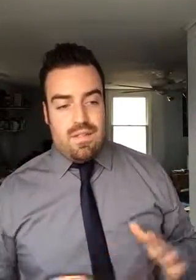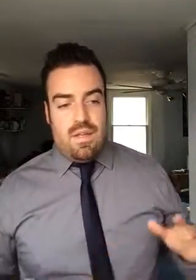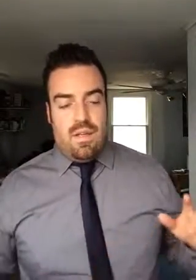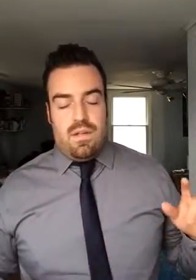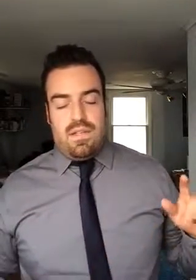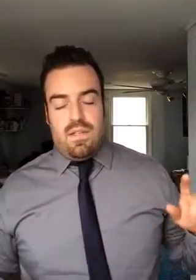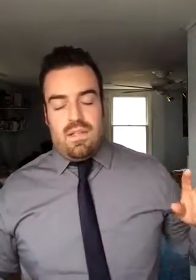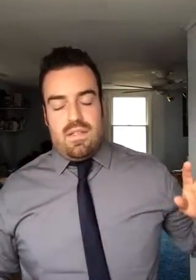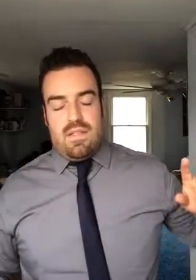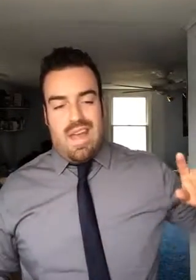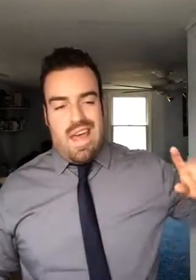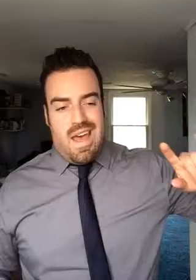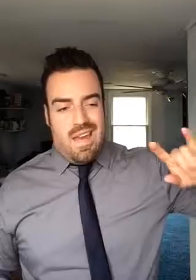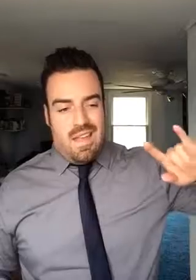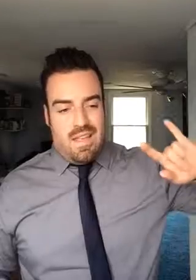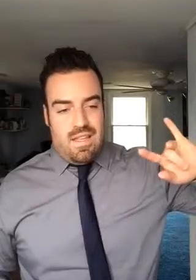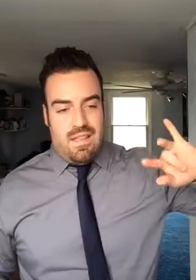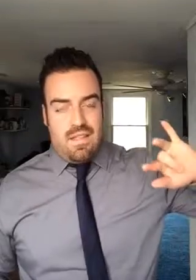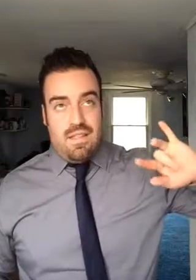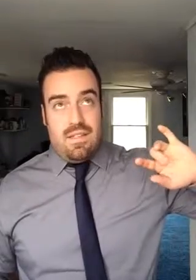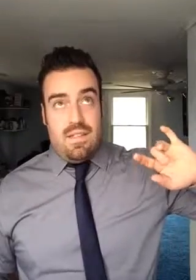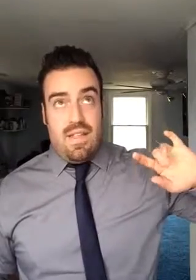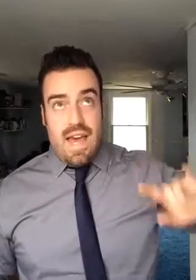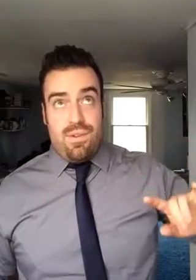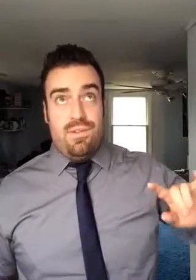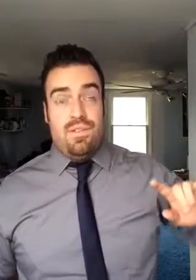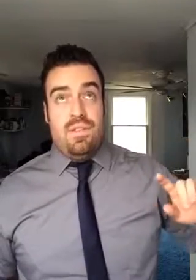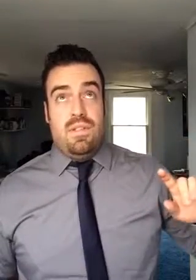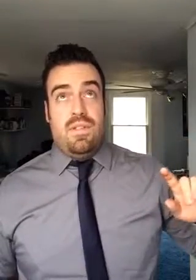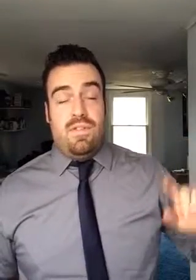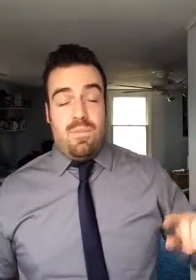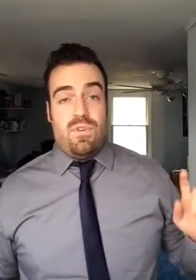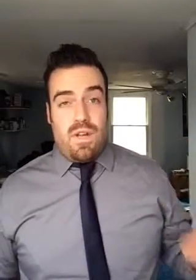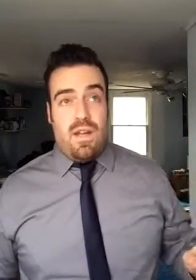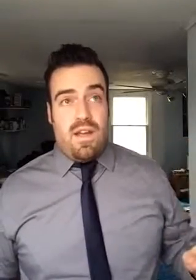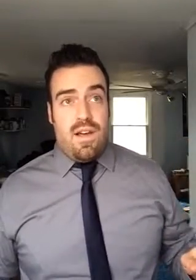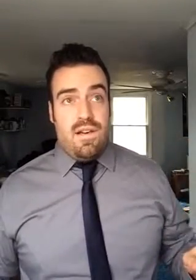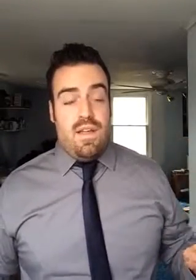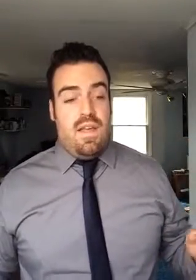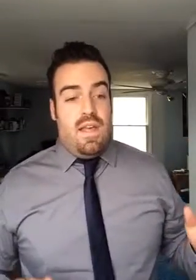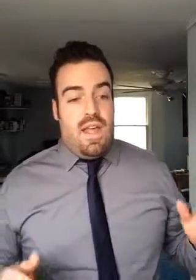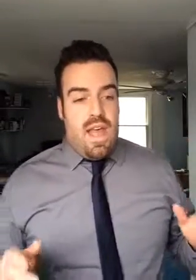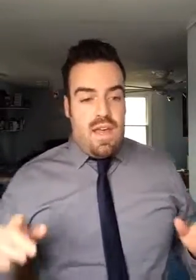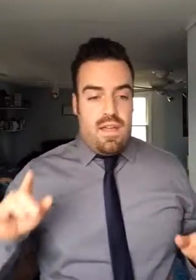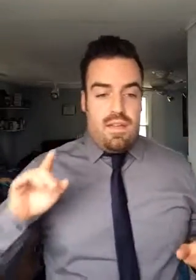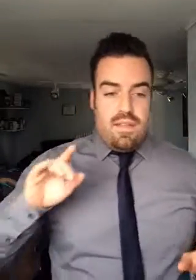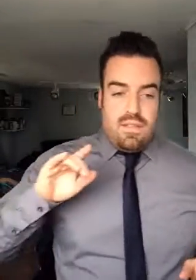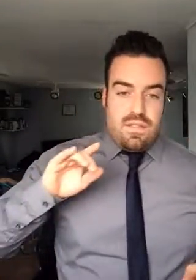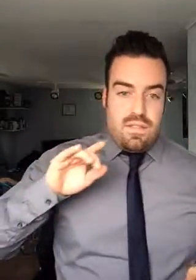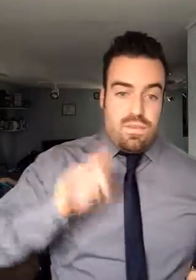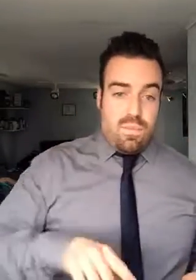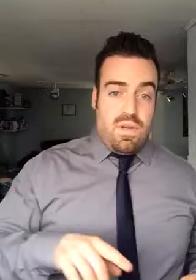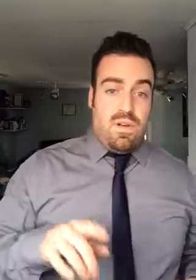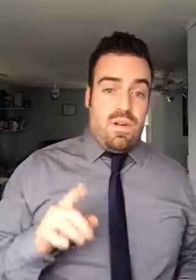articulates at the lateral femoral condyle and the superior